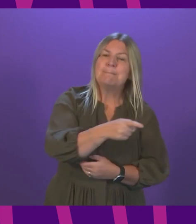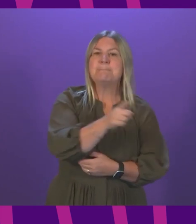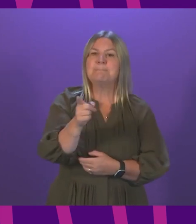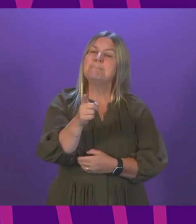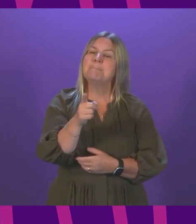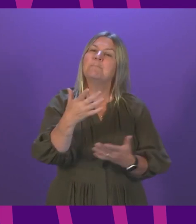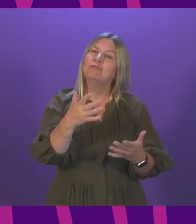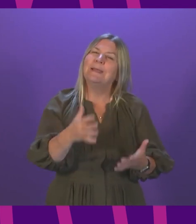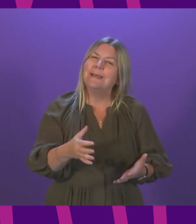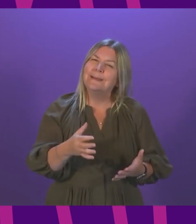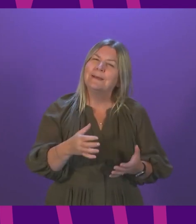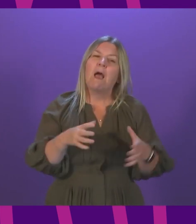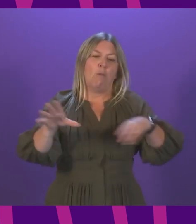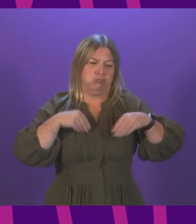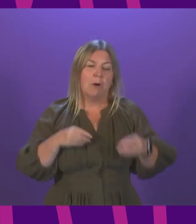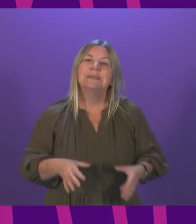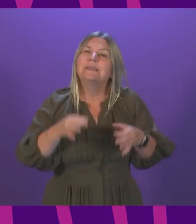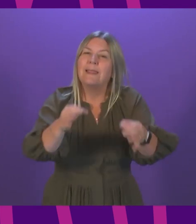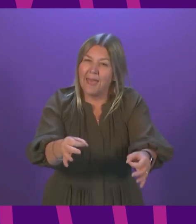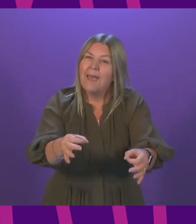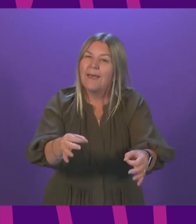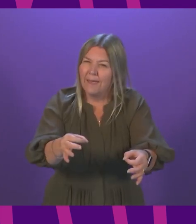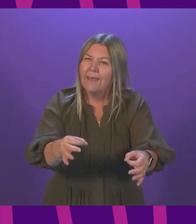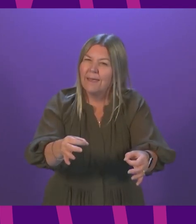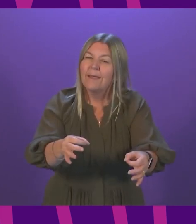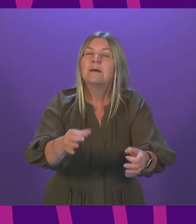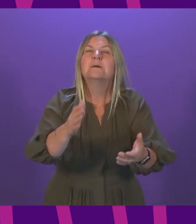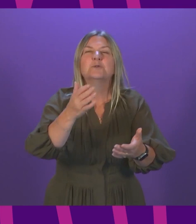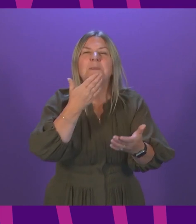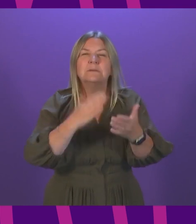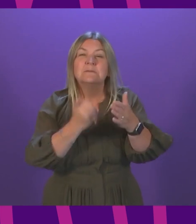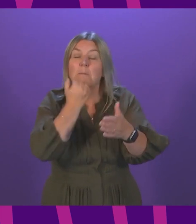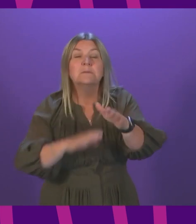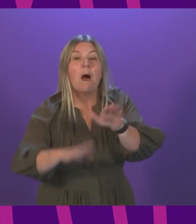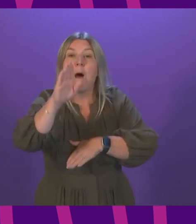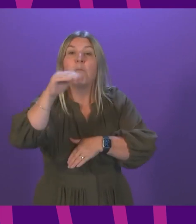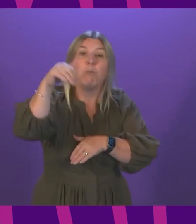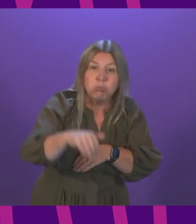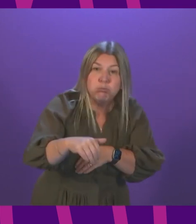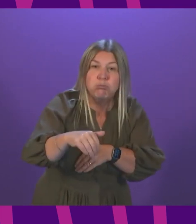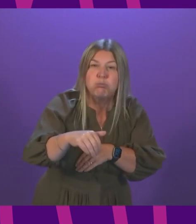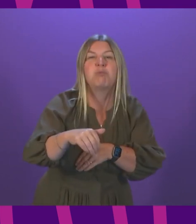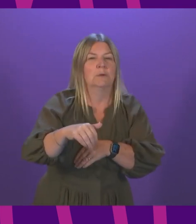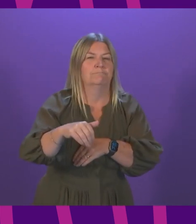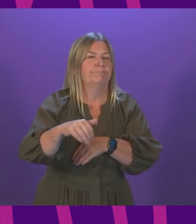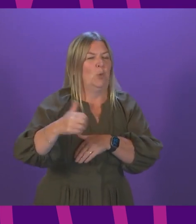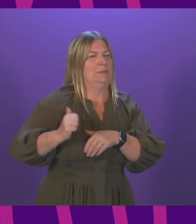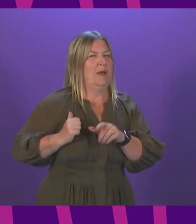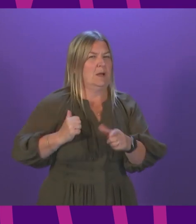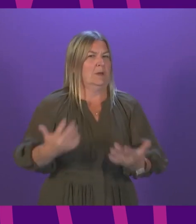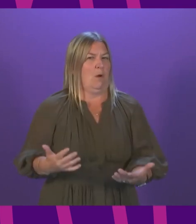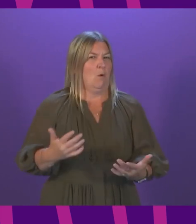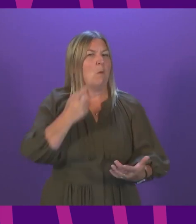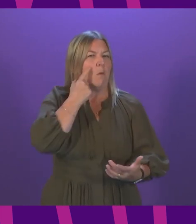by around two weeks any rise or fall in the number of cases. We would hope that the recent fall in cases